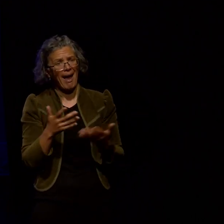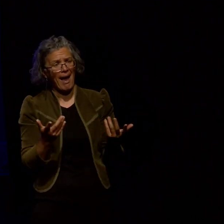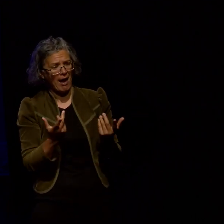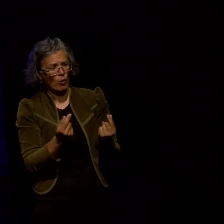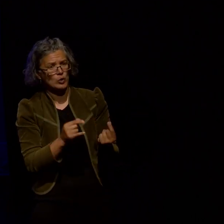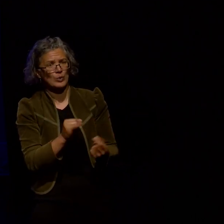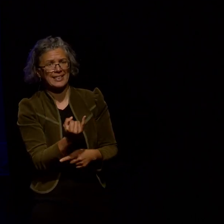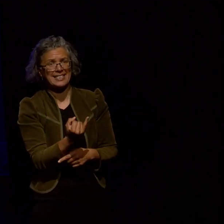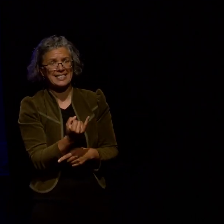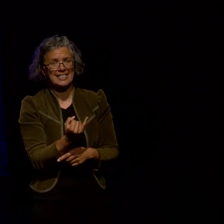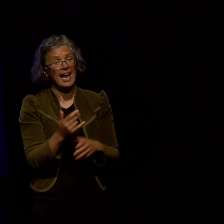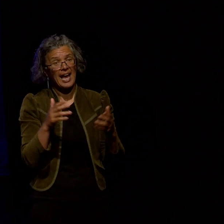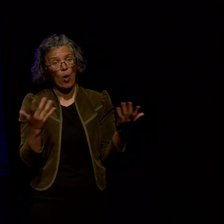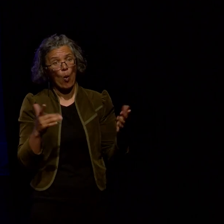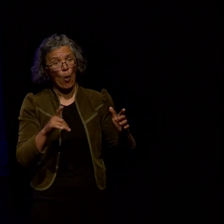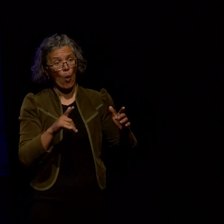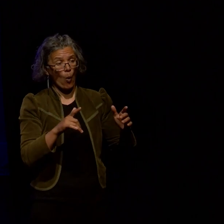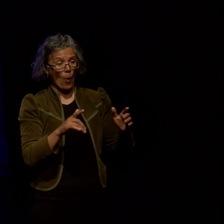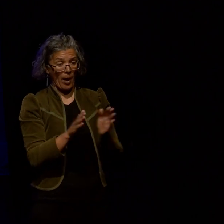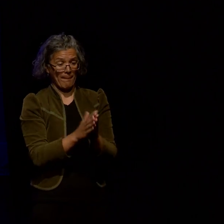actual layouts themselves are not released in there but